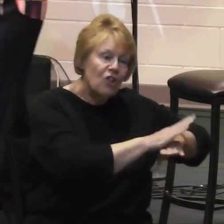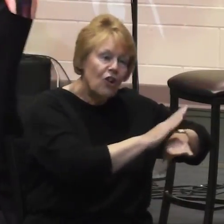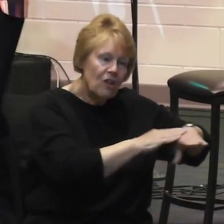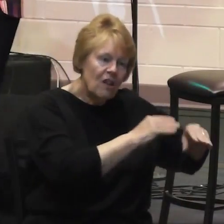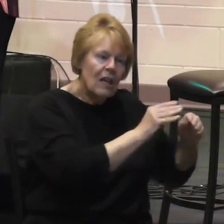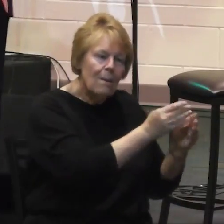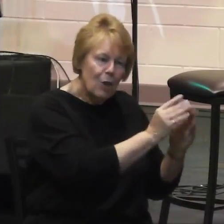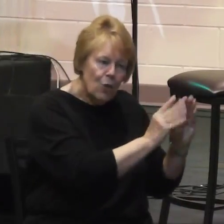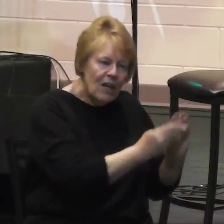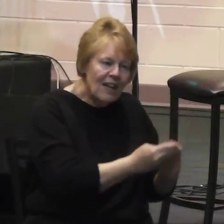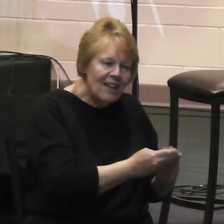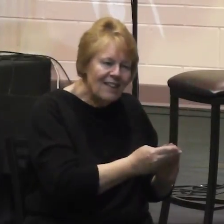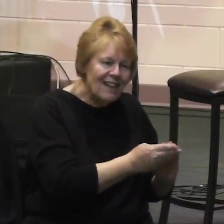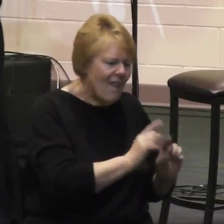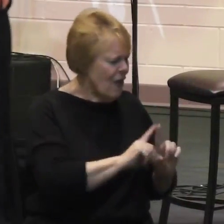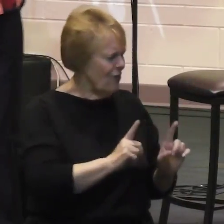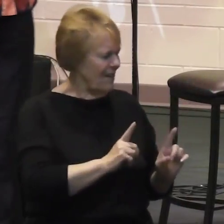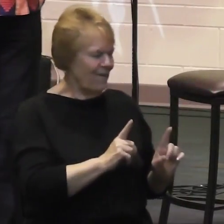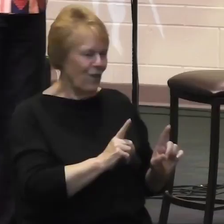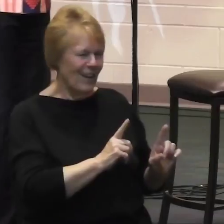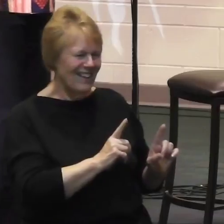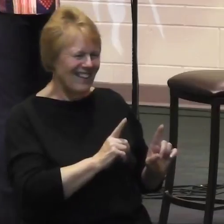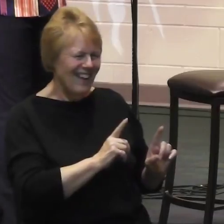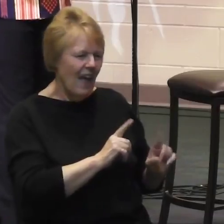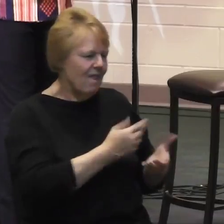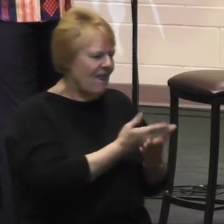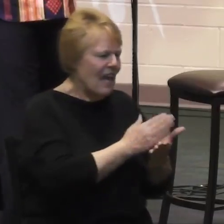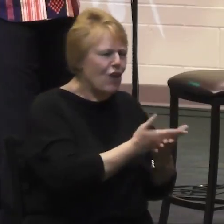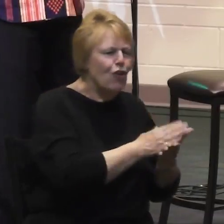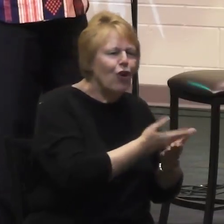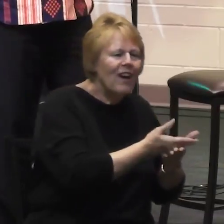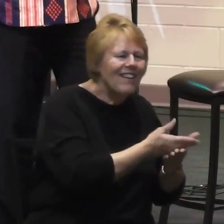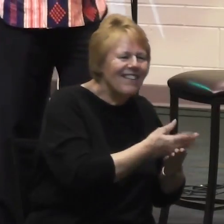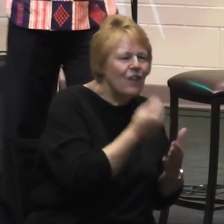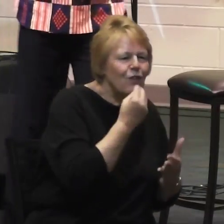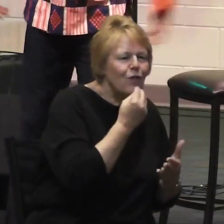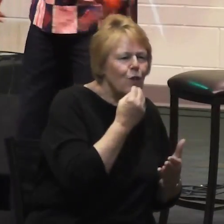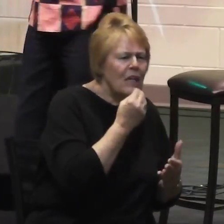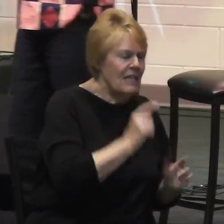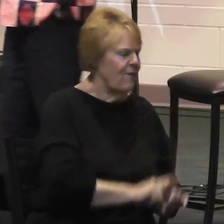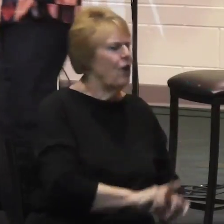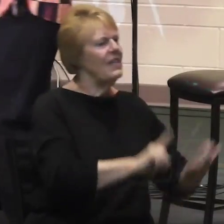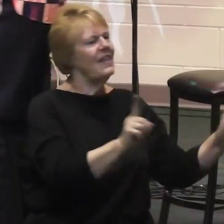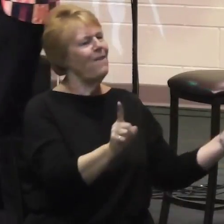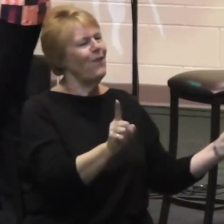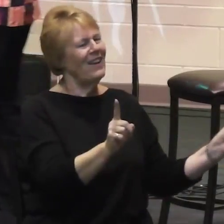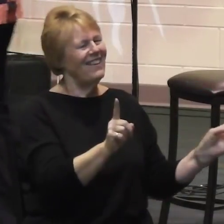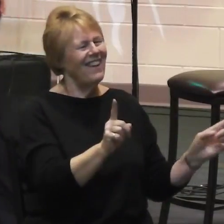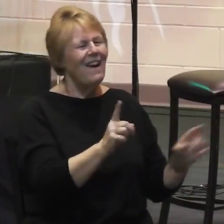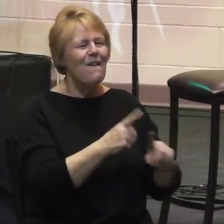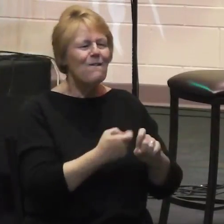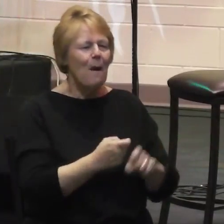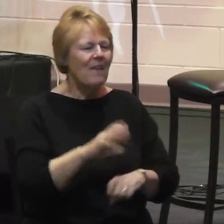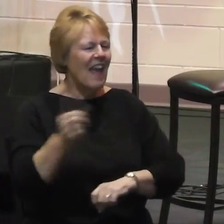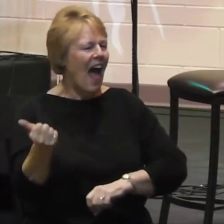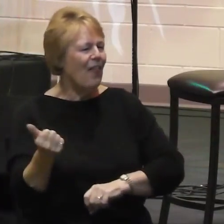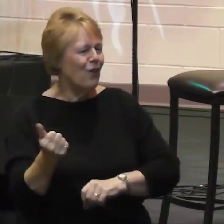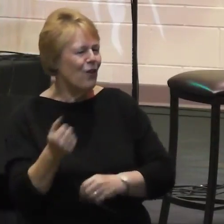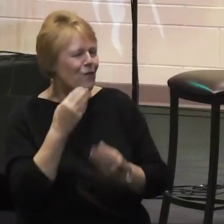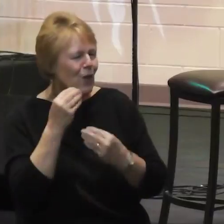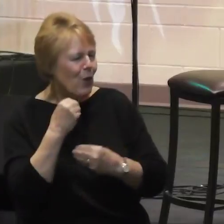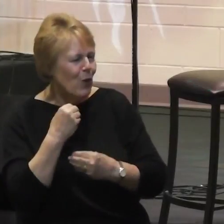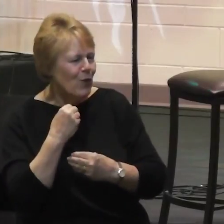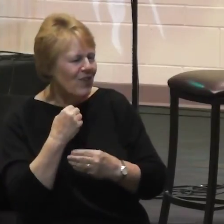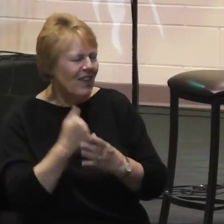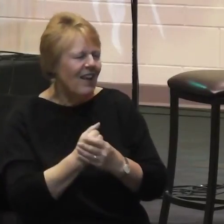cook a dish that, you know, stands out from all other kinds of dishes. I love the